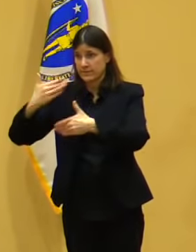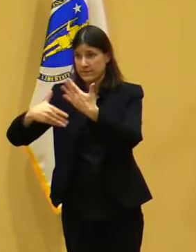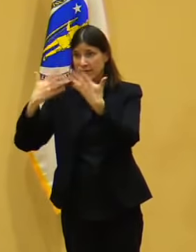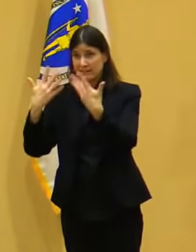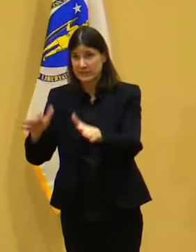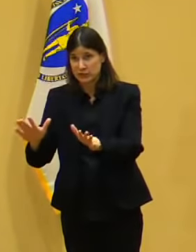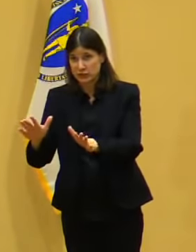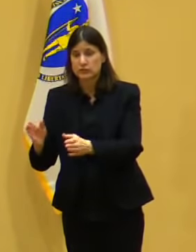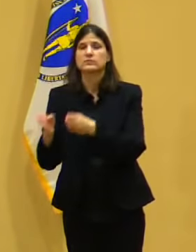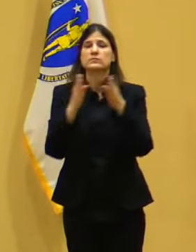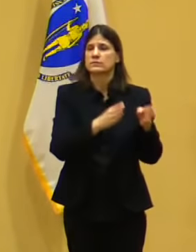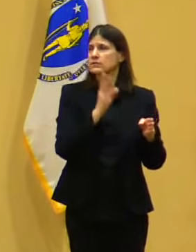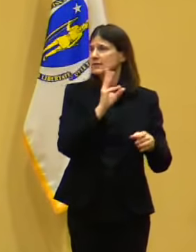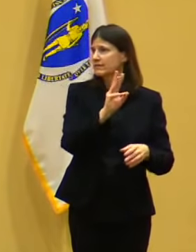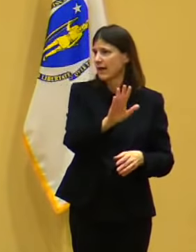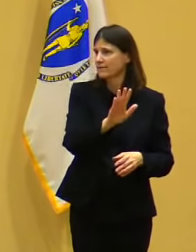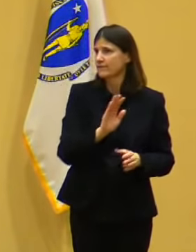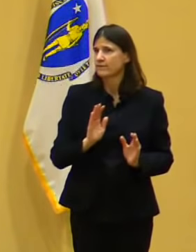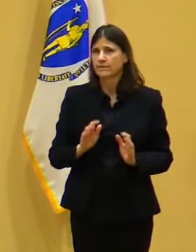on.